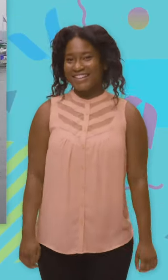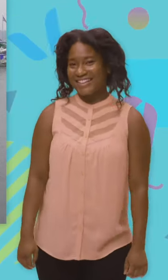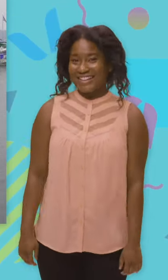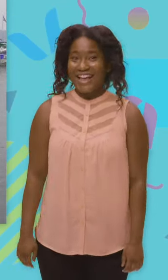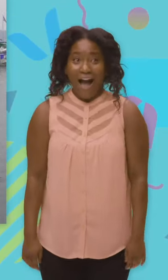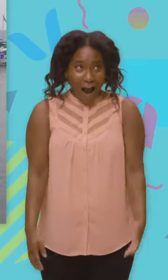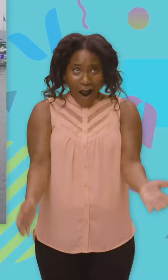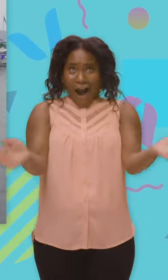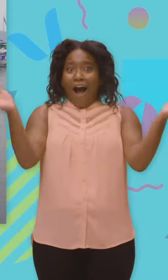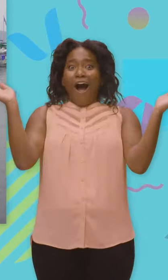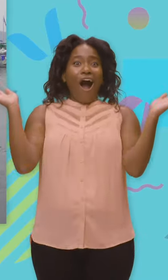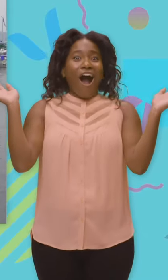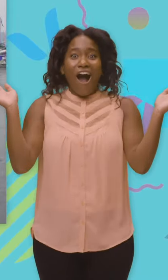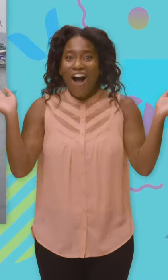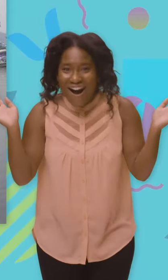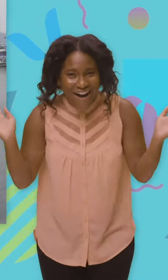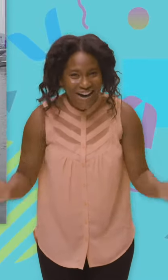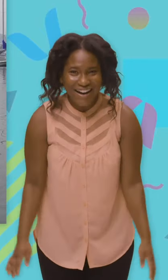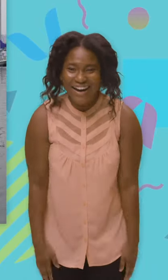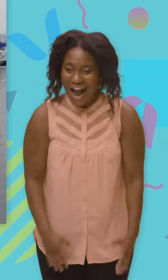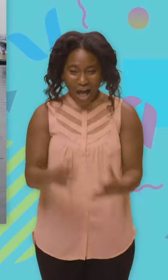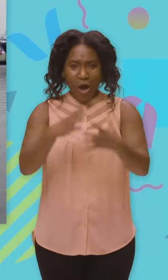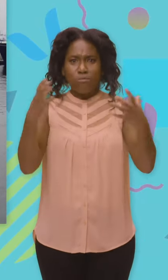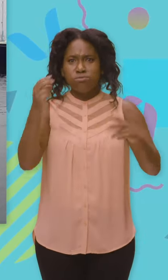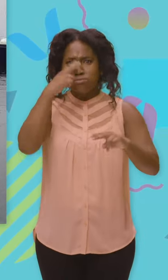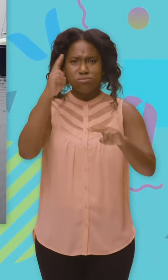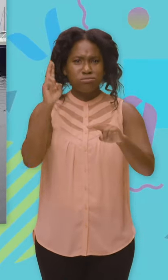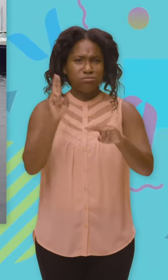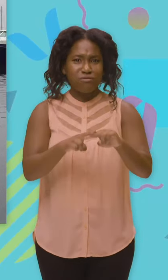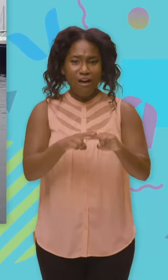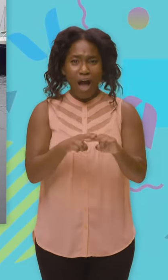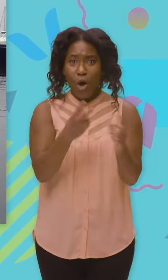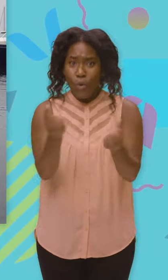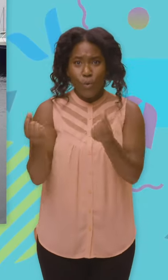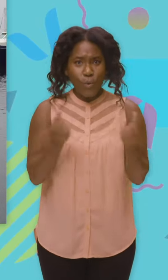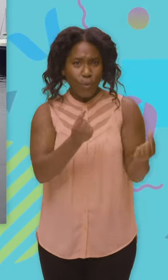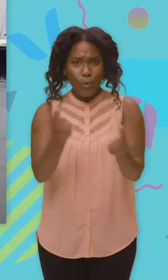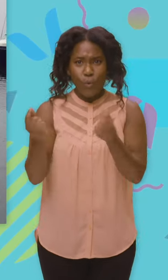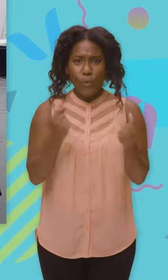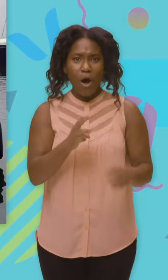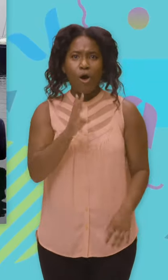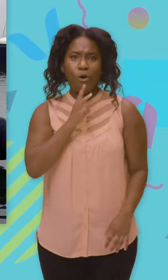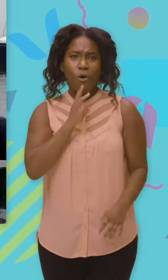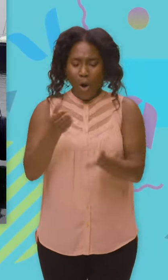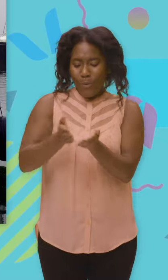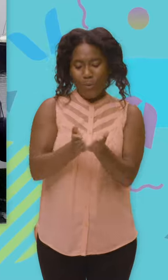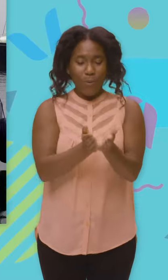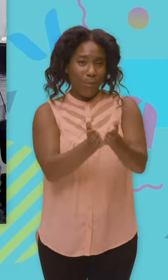Woohoo! That was so much fun hanging out in the water on this boat. I sure